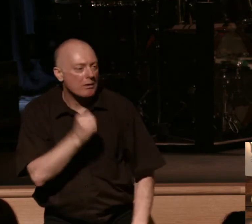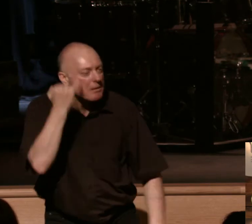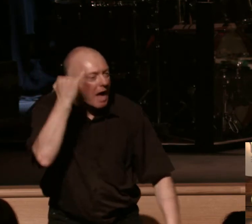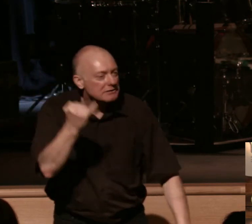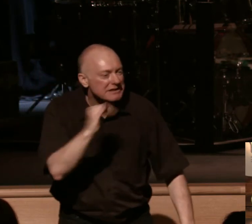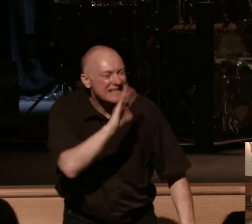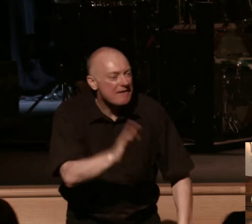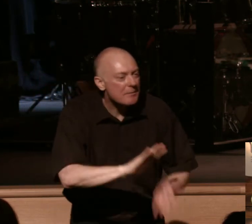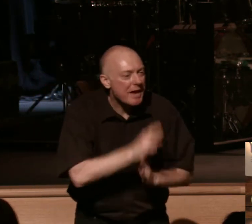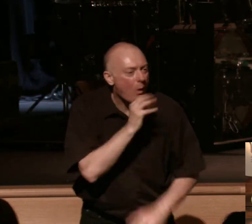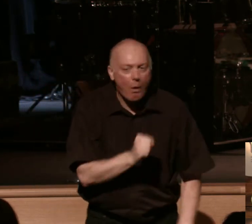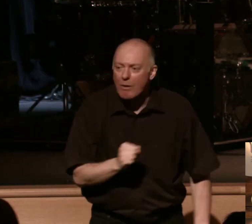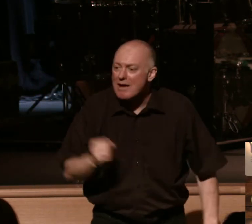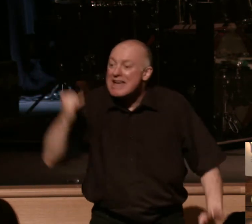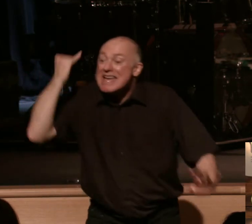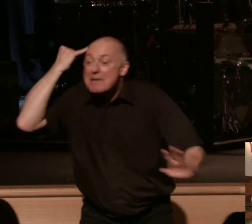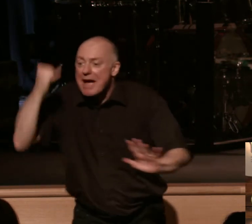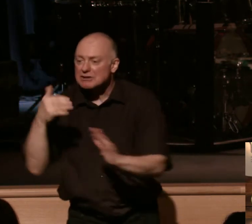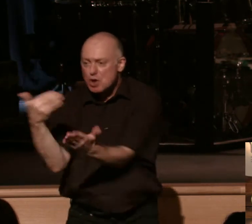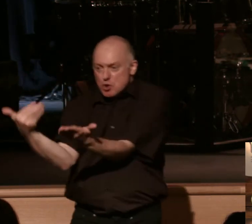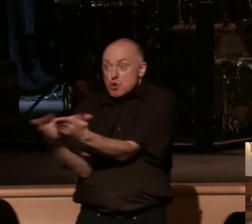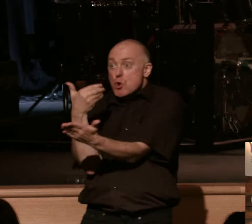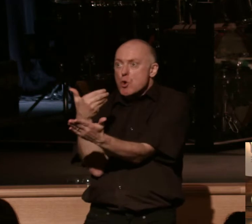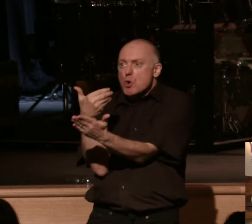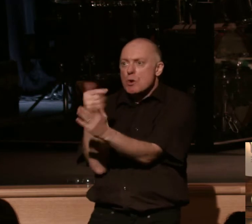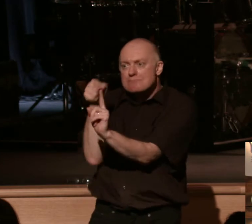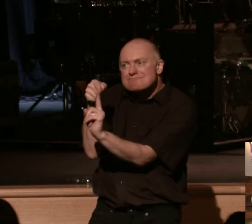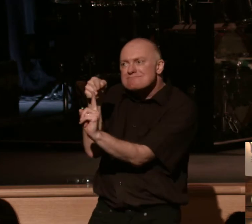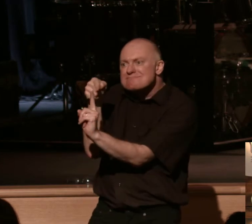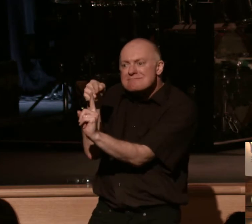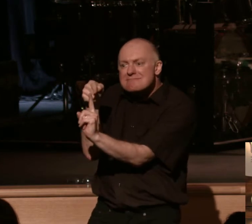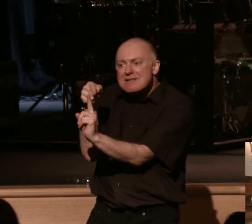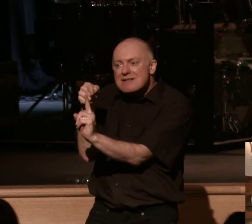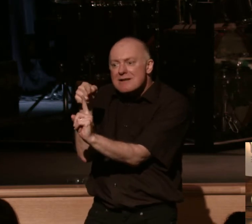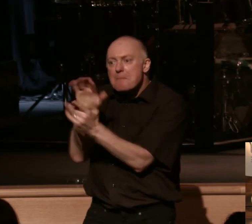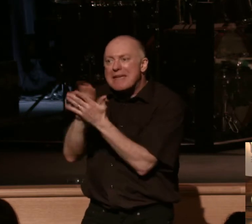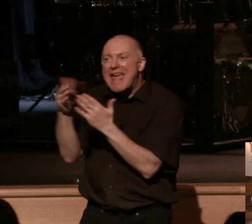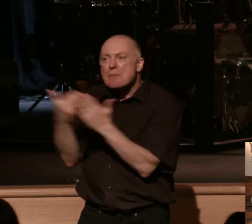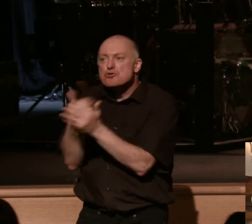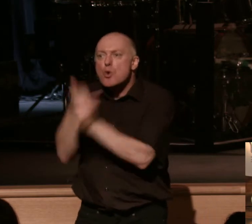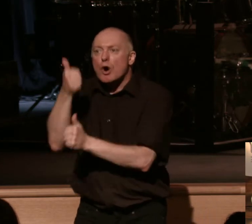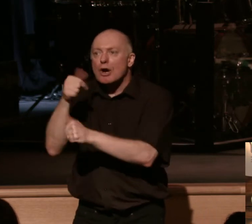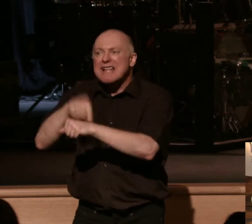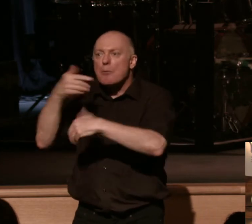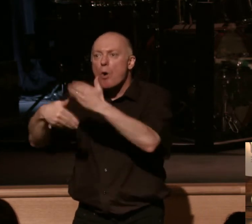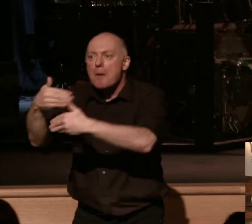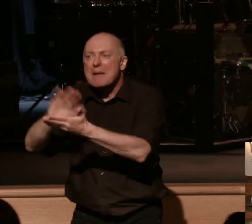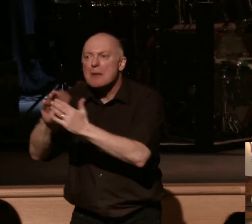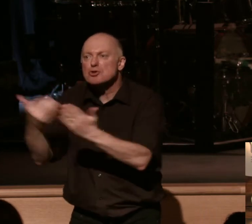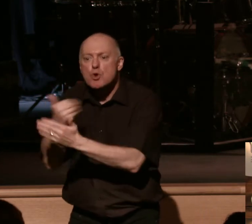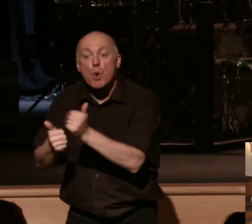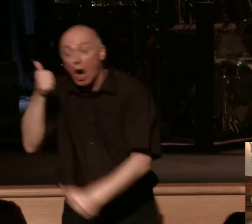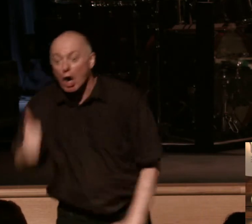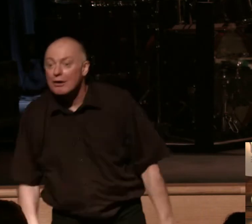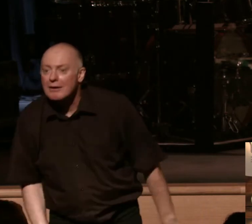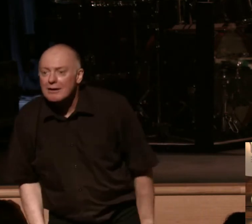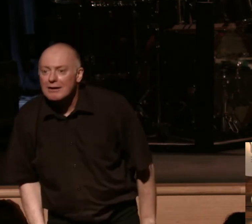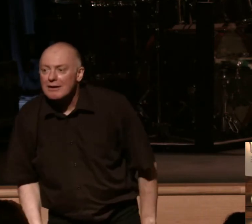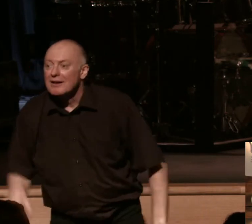ever. What if there was a new that actually got newer as time went on? What if there was a new